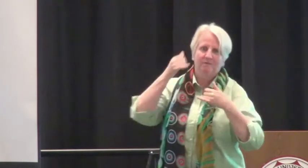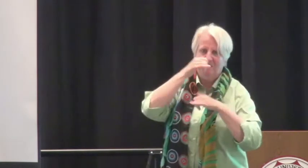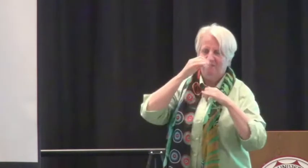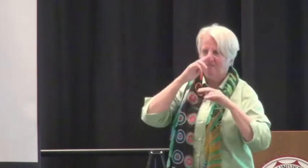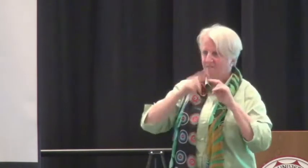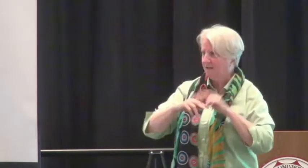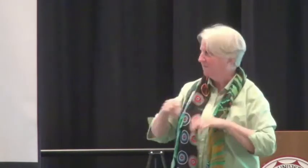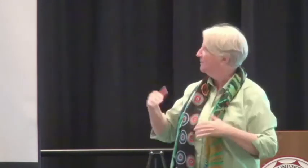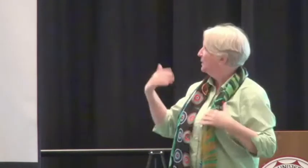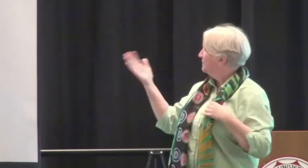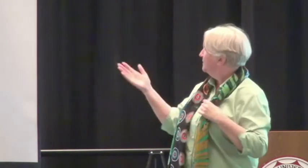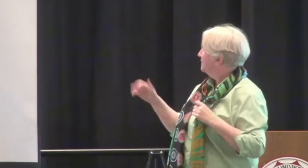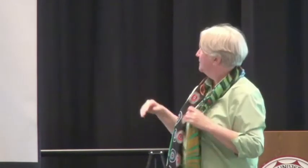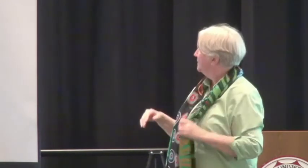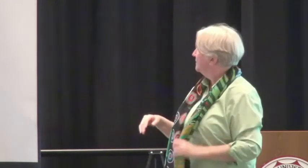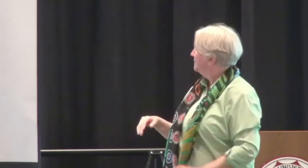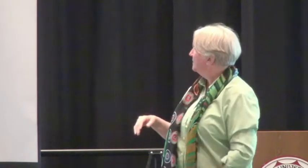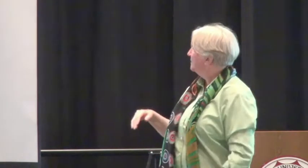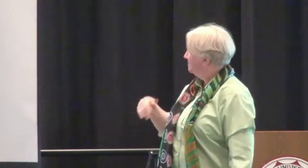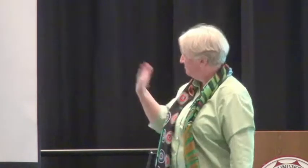So here's a picture from Mexico. I